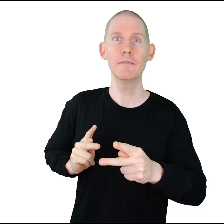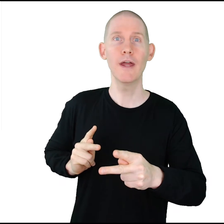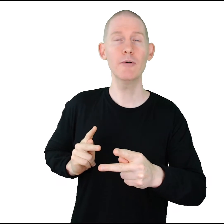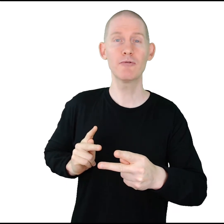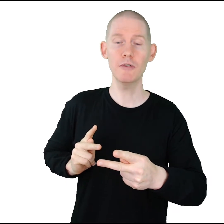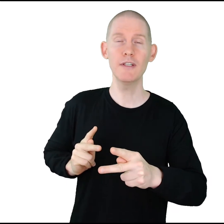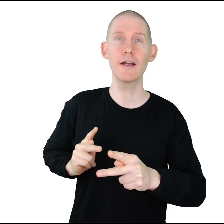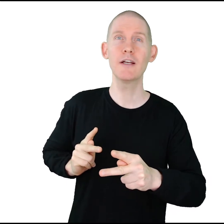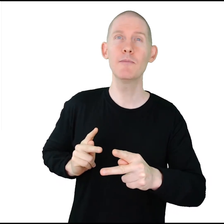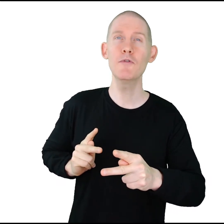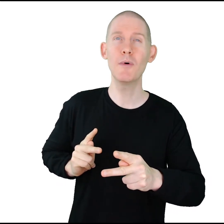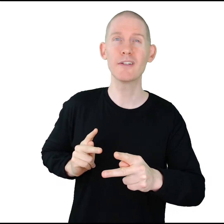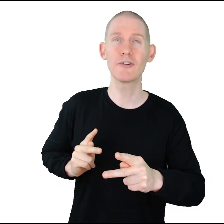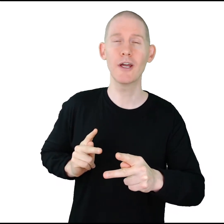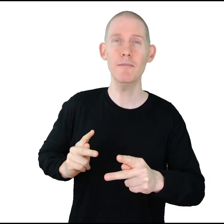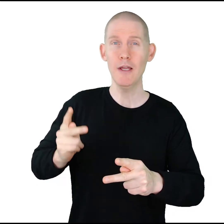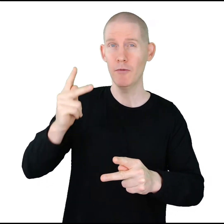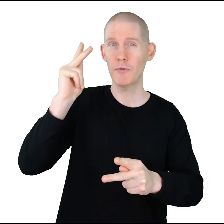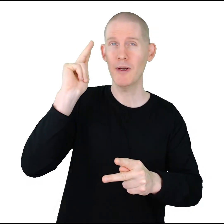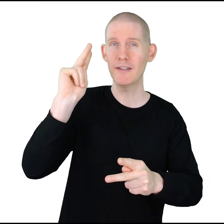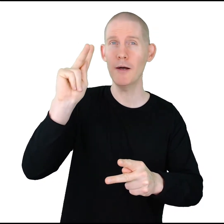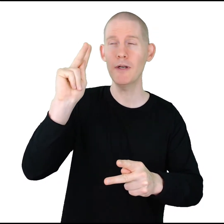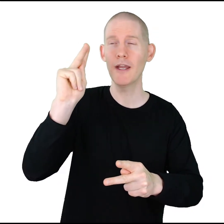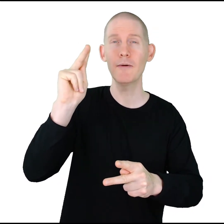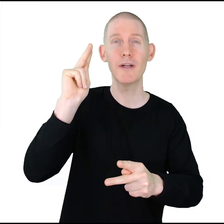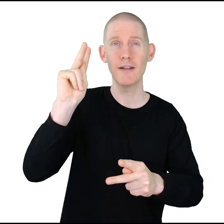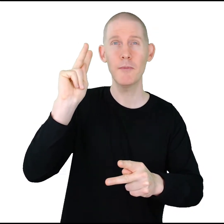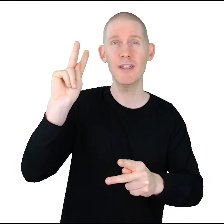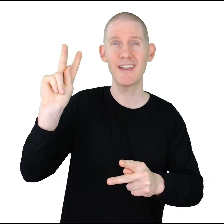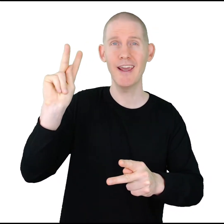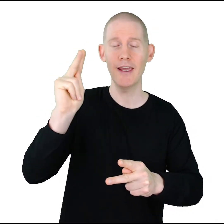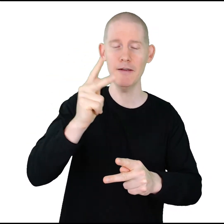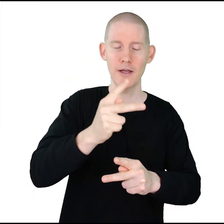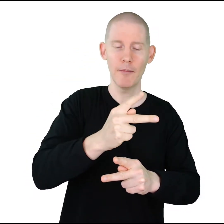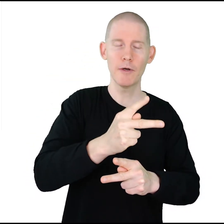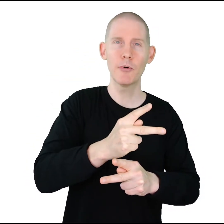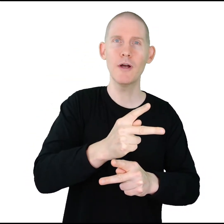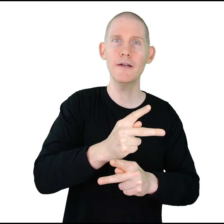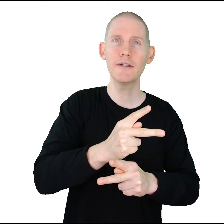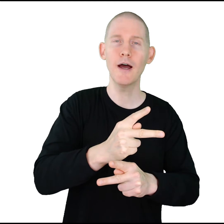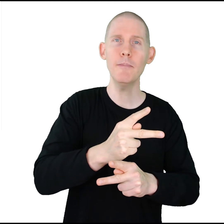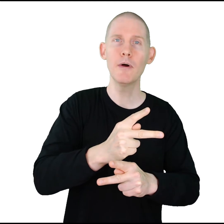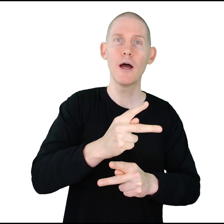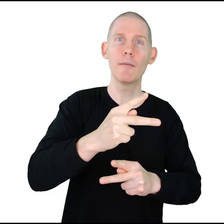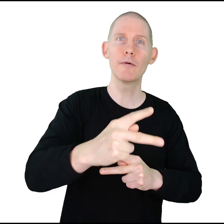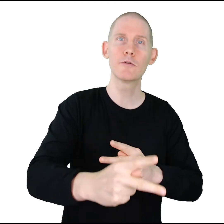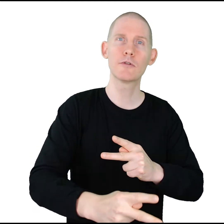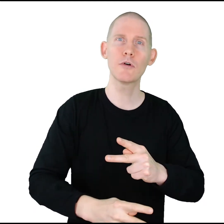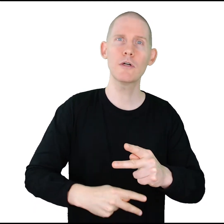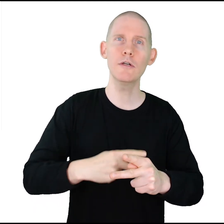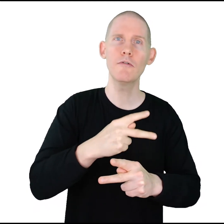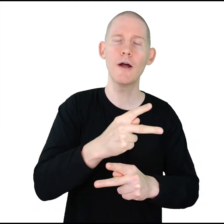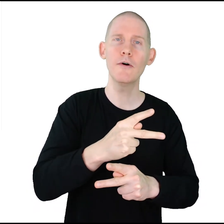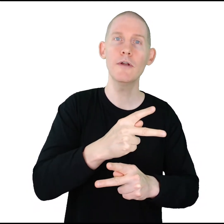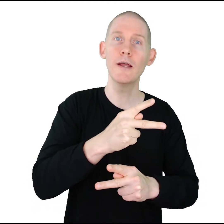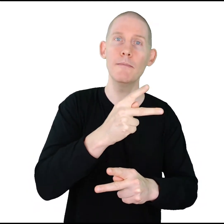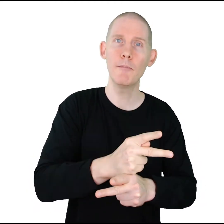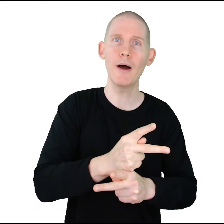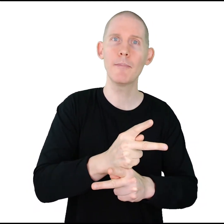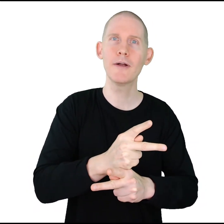That one's really not gonna move much, okay? With my dominant hand, my dominant K, I'm gonna put it on top, I'm gonna circle it around, and bop on